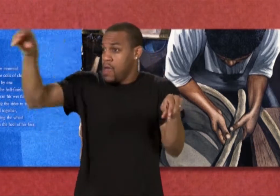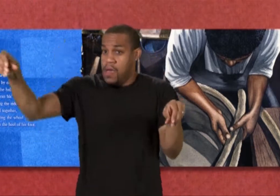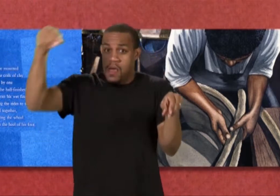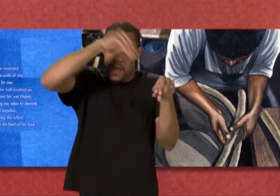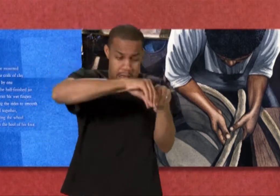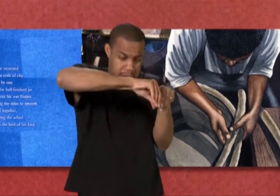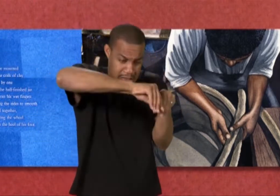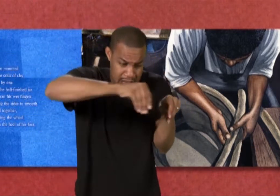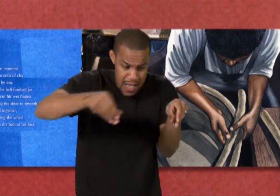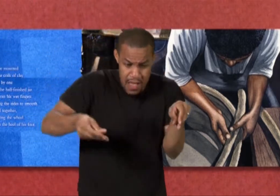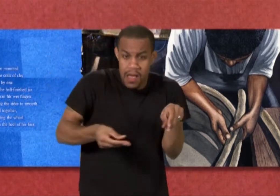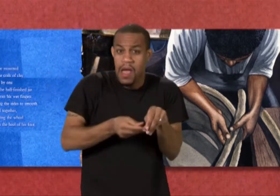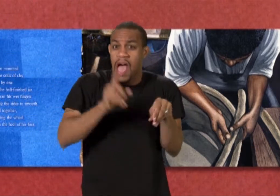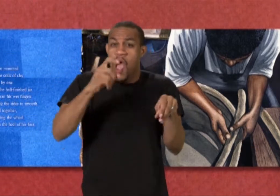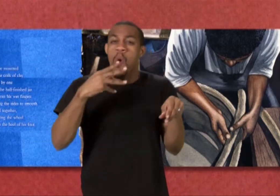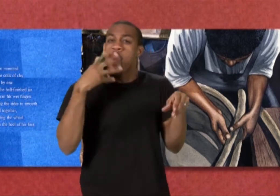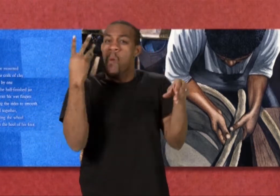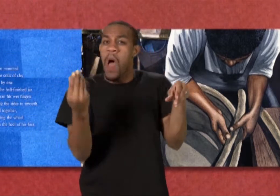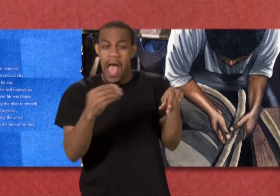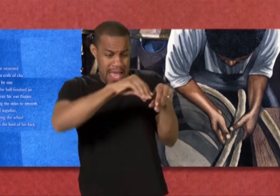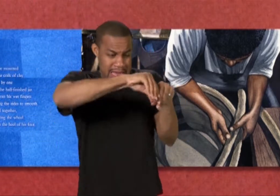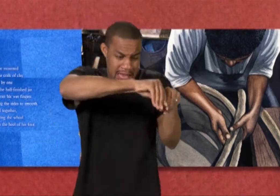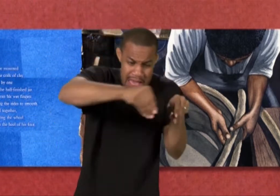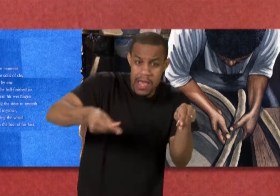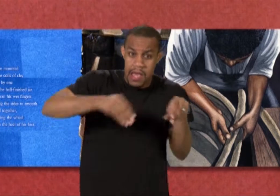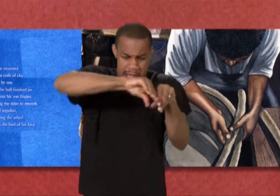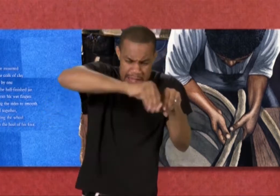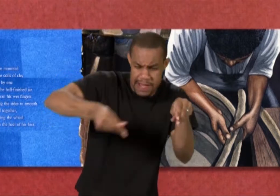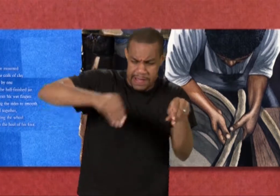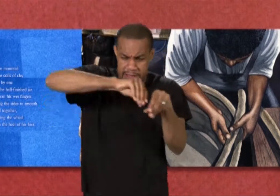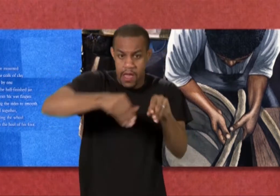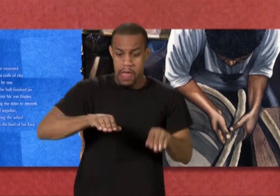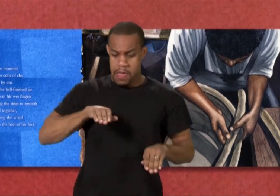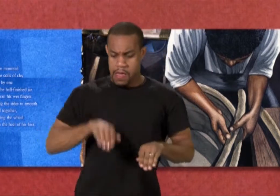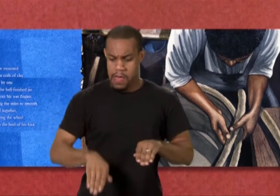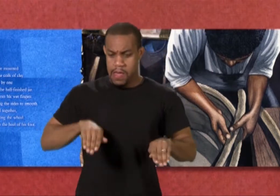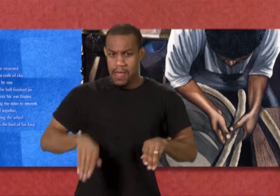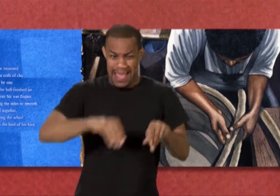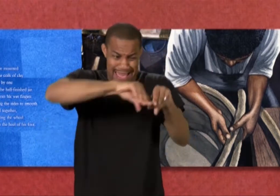along the sides to smooth it all together, kicking the wheel with the heel of his foot.